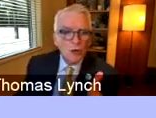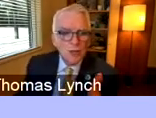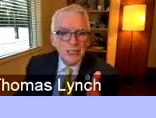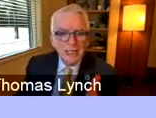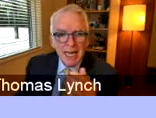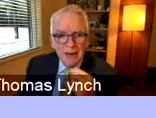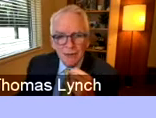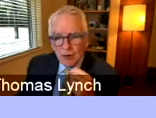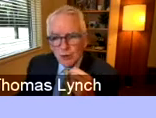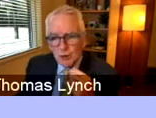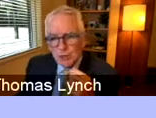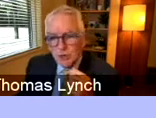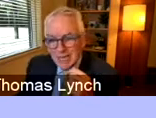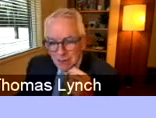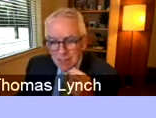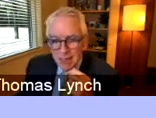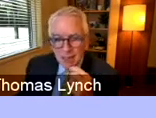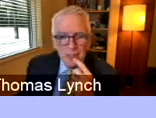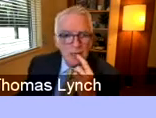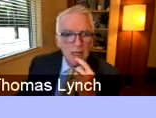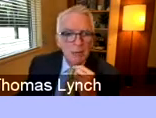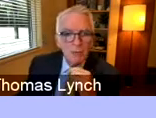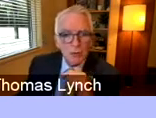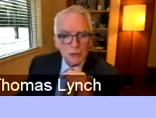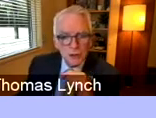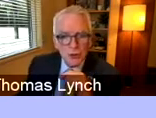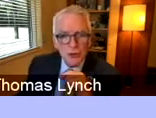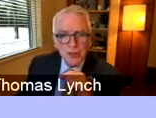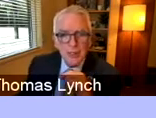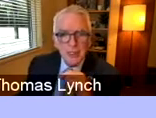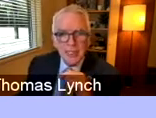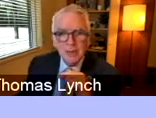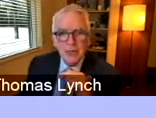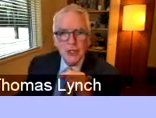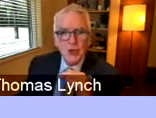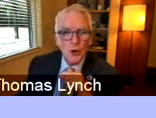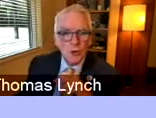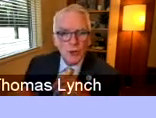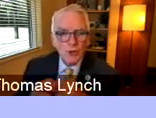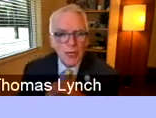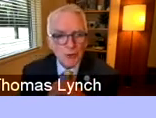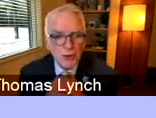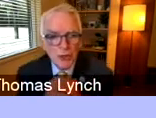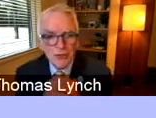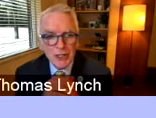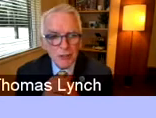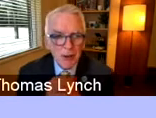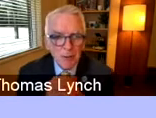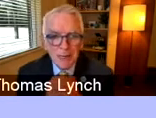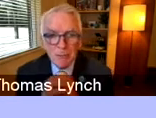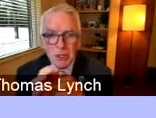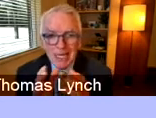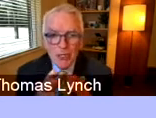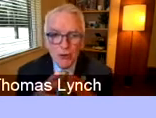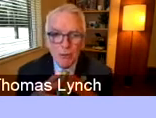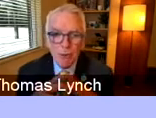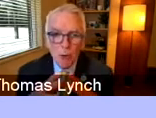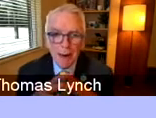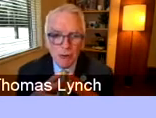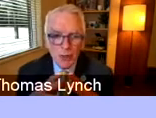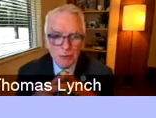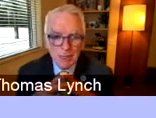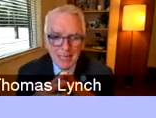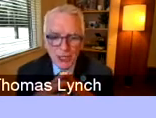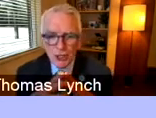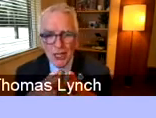who was recently taken for us when his leukemia returned. Timothy's cure was a direct result of an experiment in Berlin using